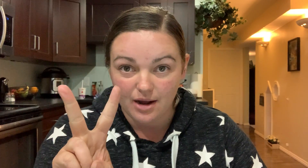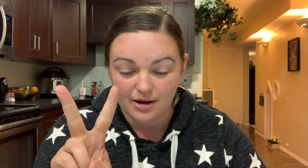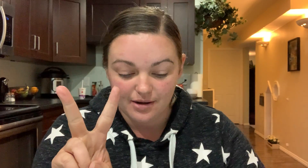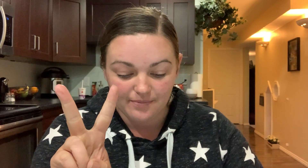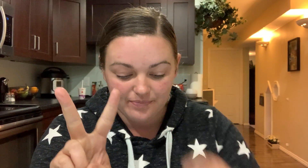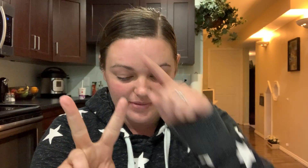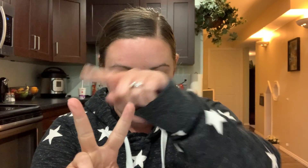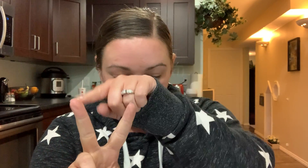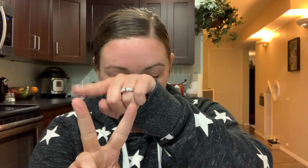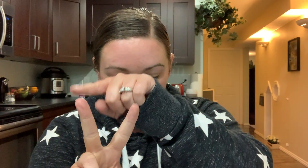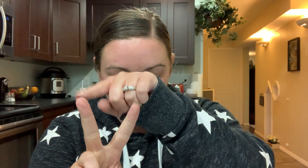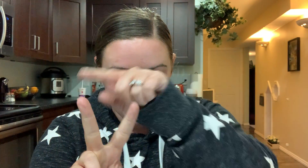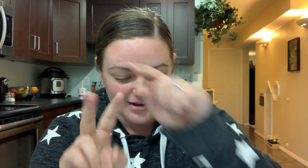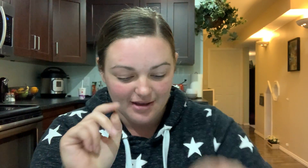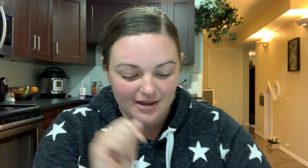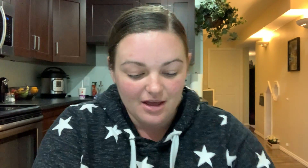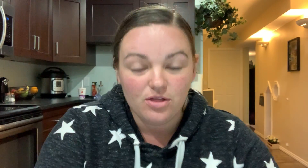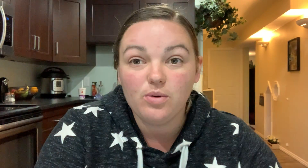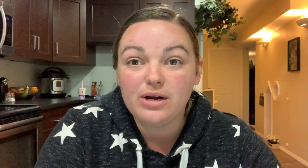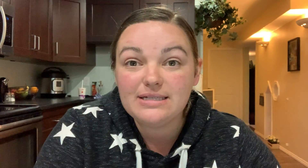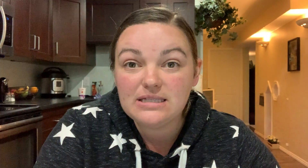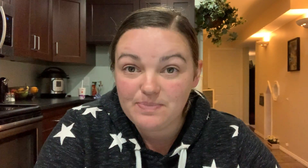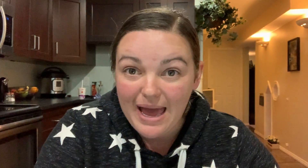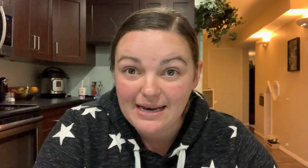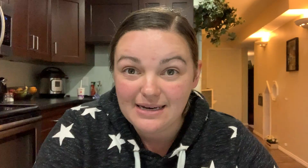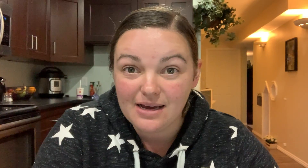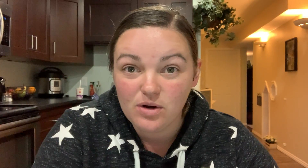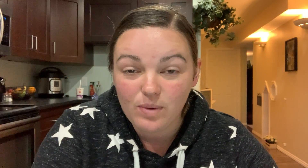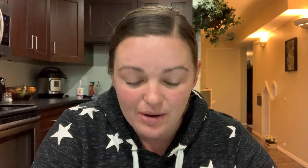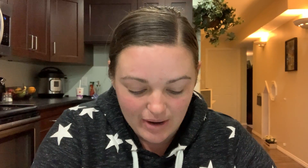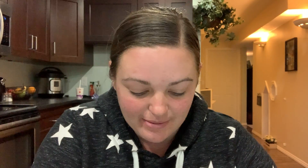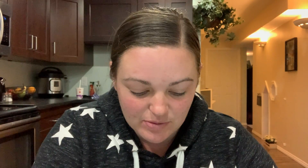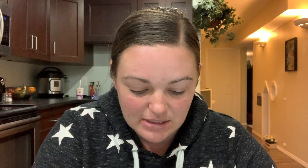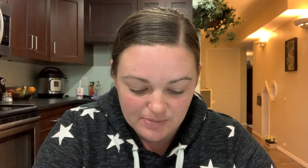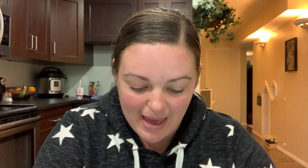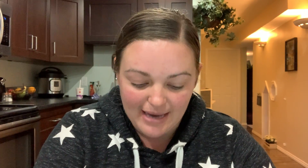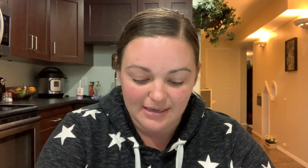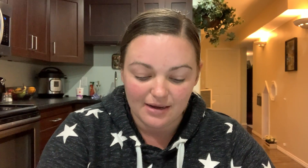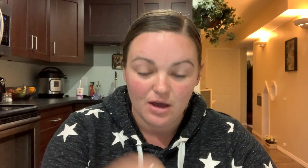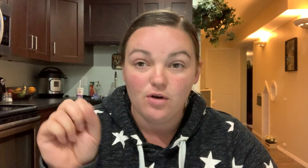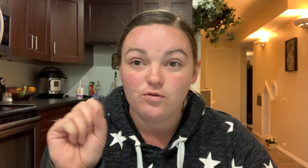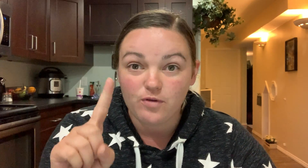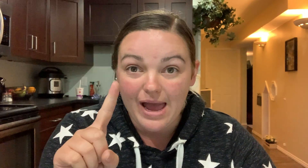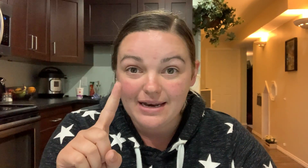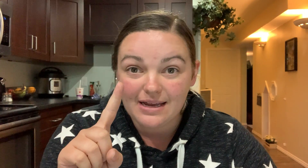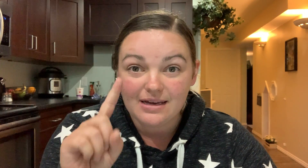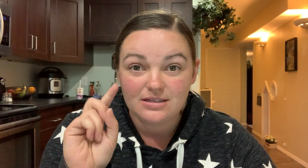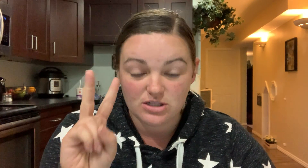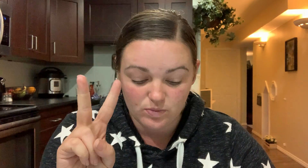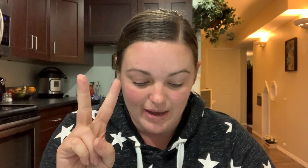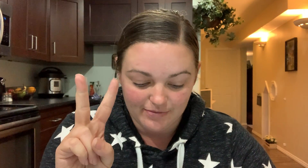clock the word is spend what rhymes with spend friend swift